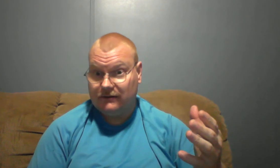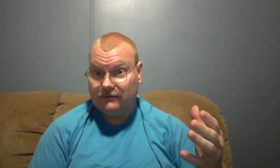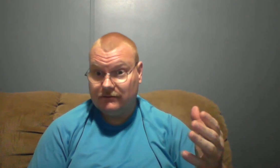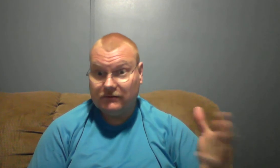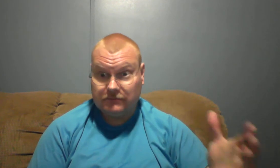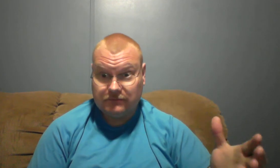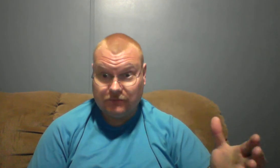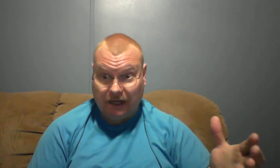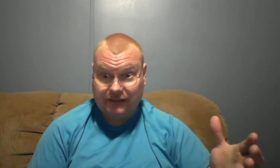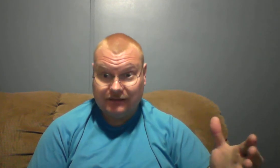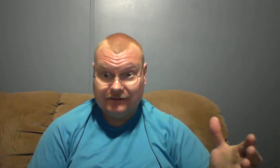right